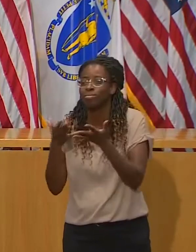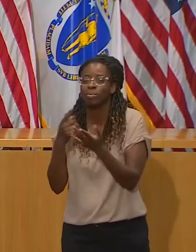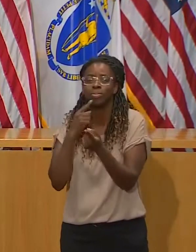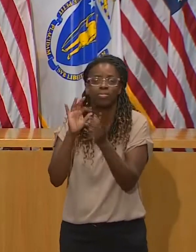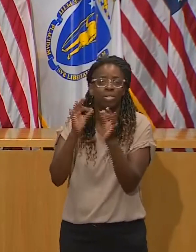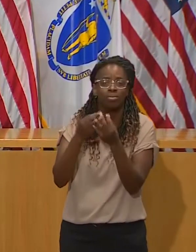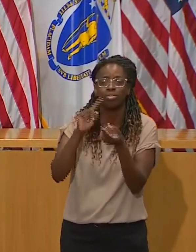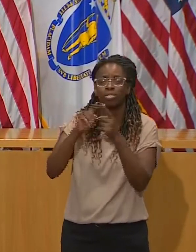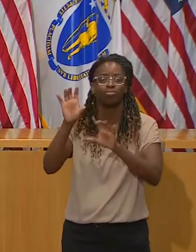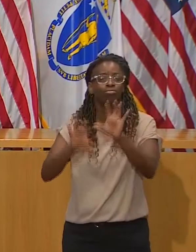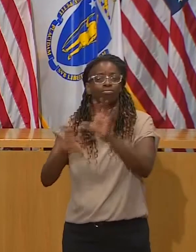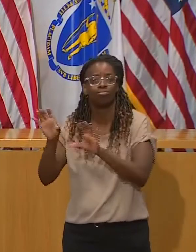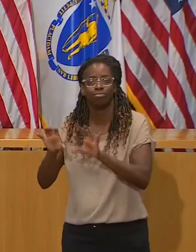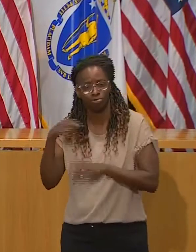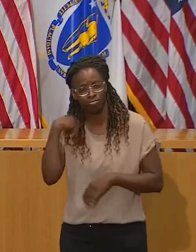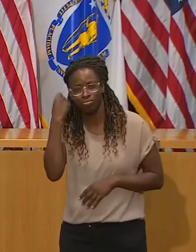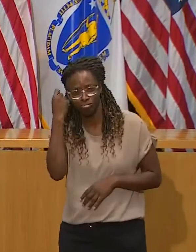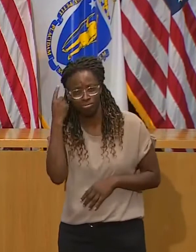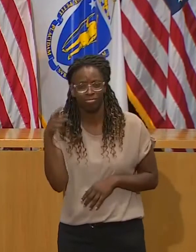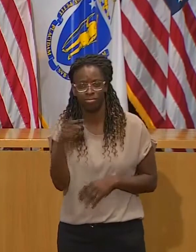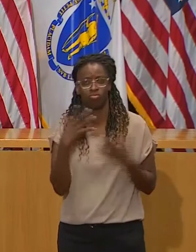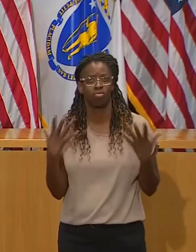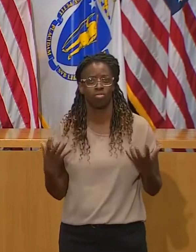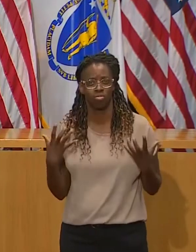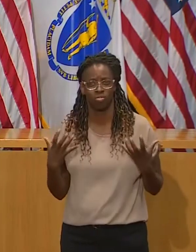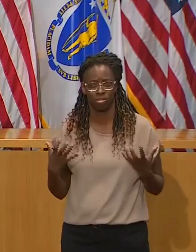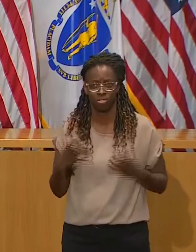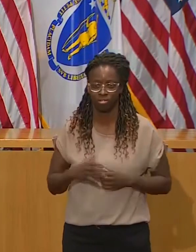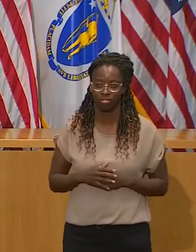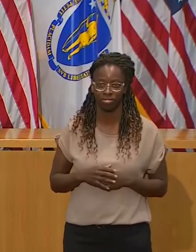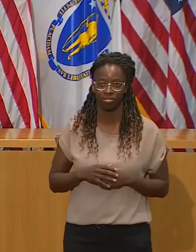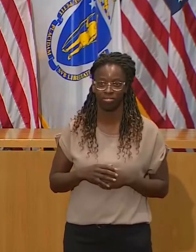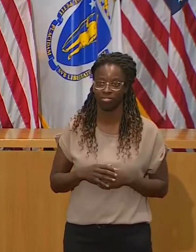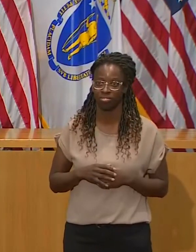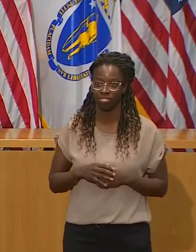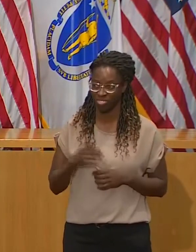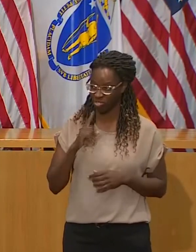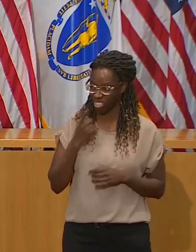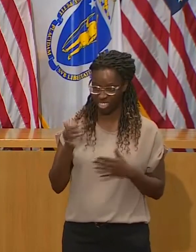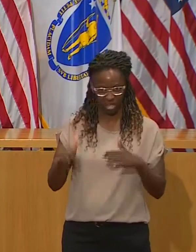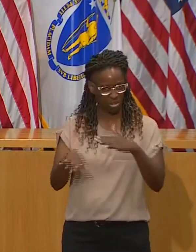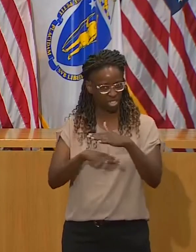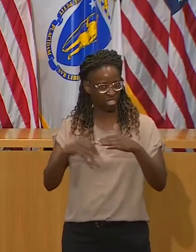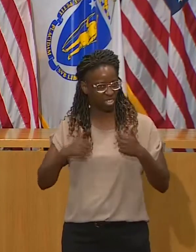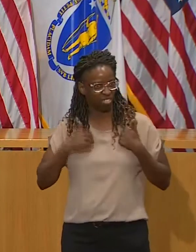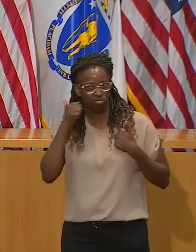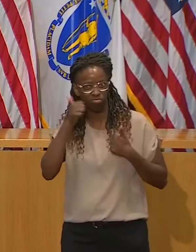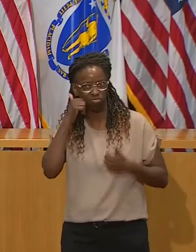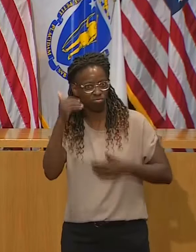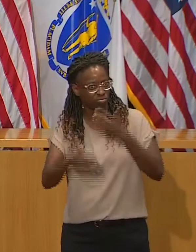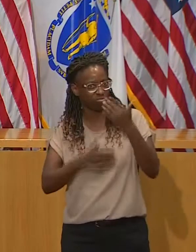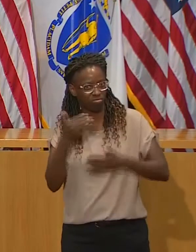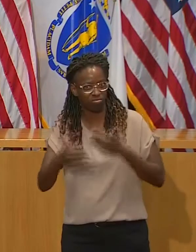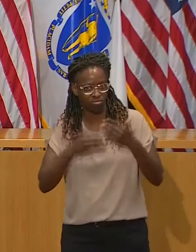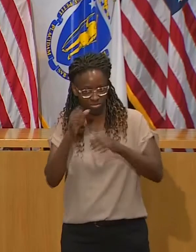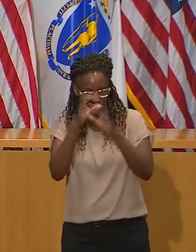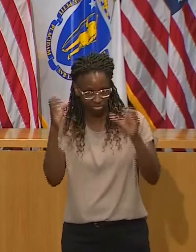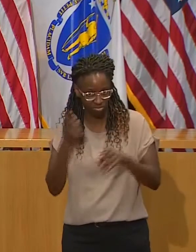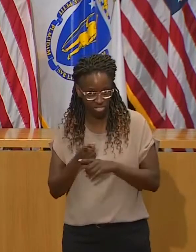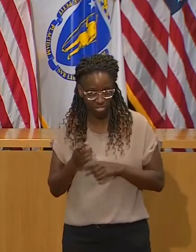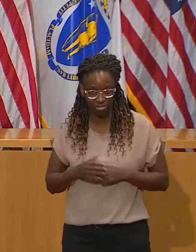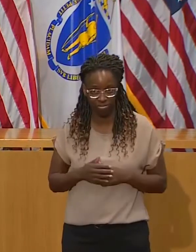fundamental part of the way we live. But what I would say in response to that is